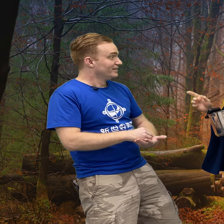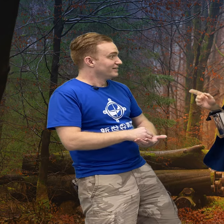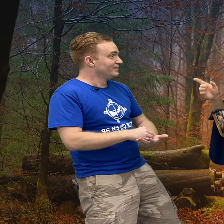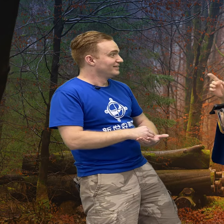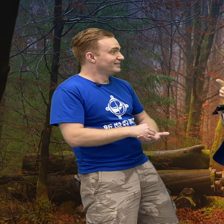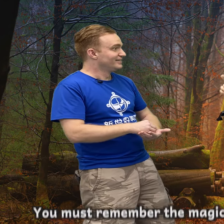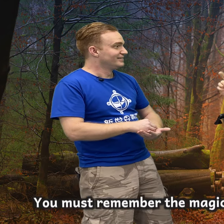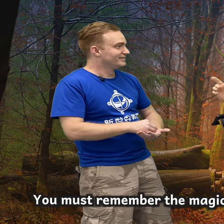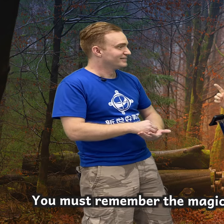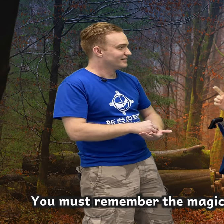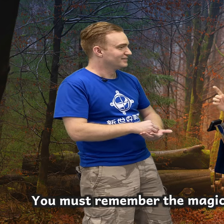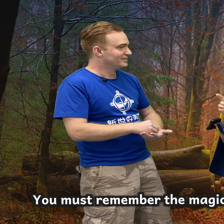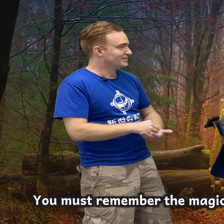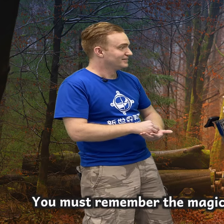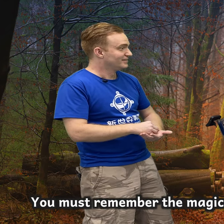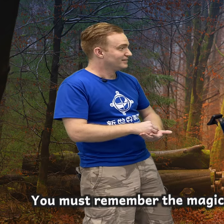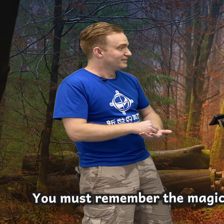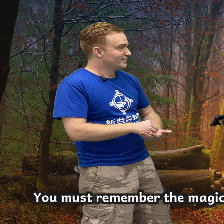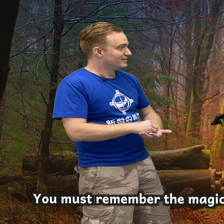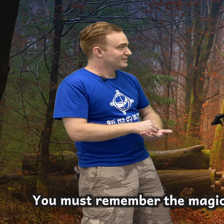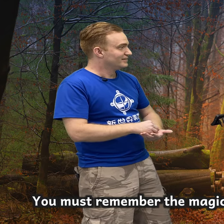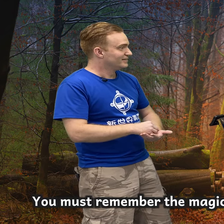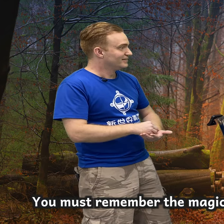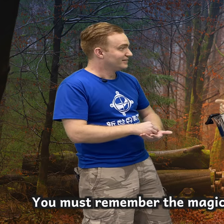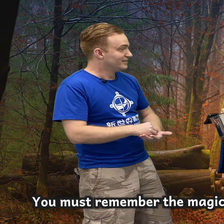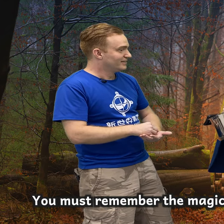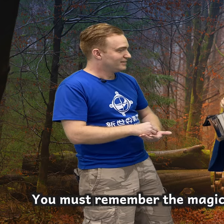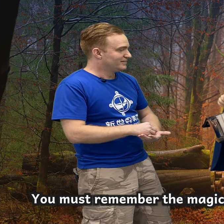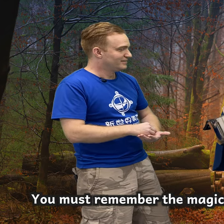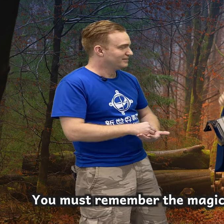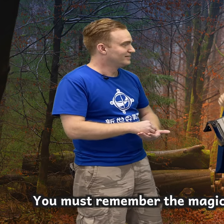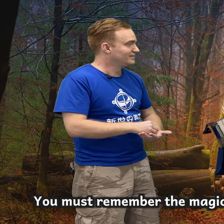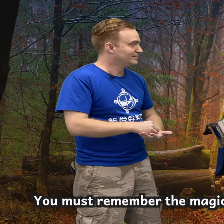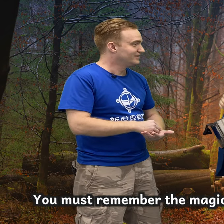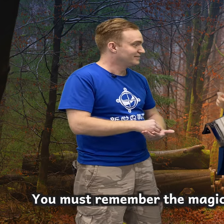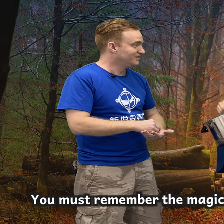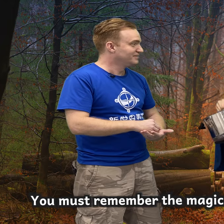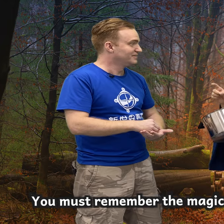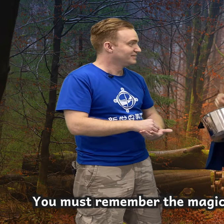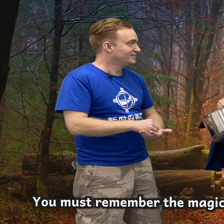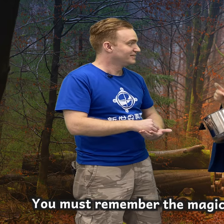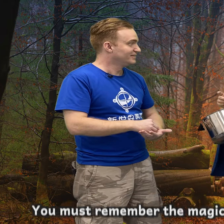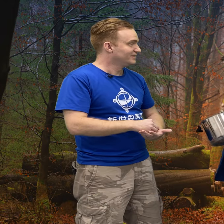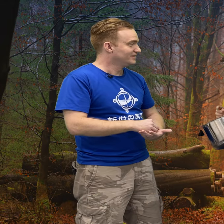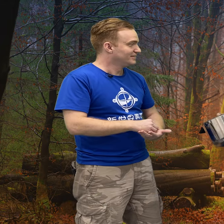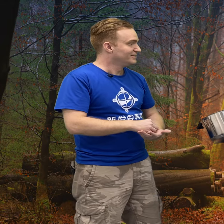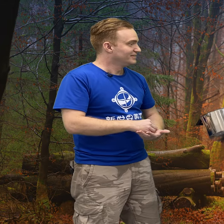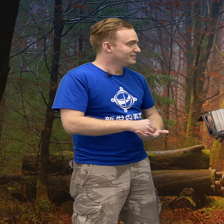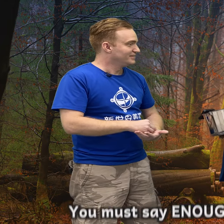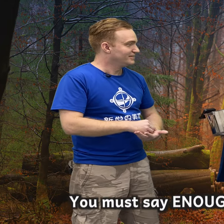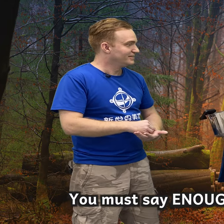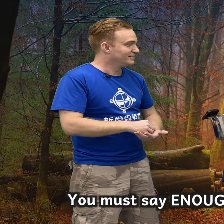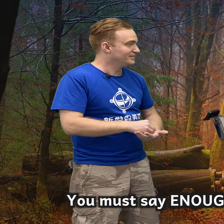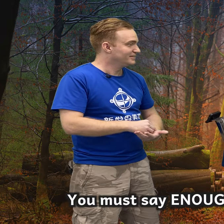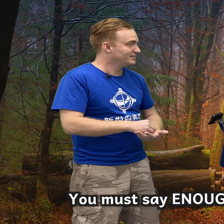You must remember the magic words to stop the pot. You must say,